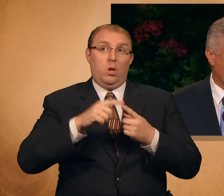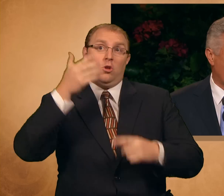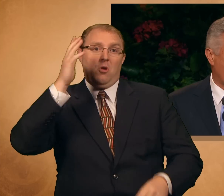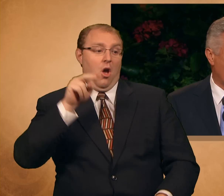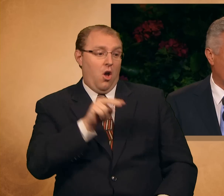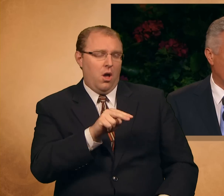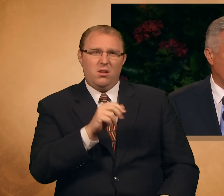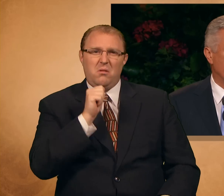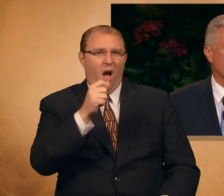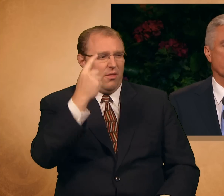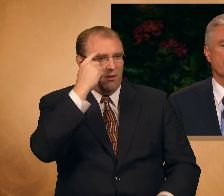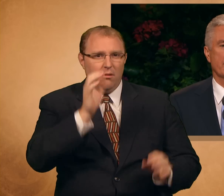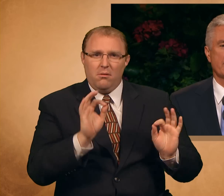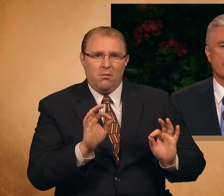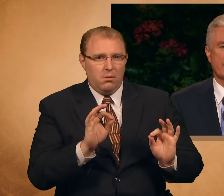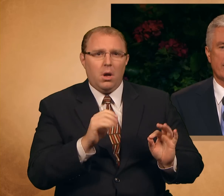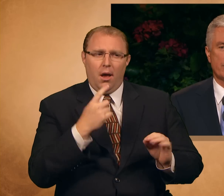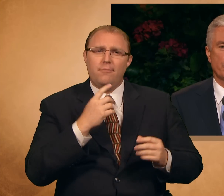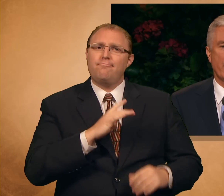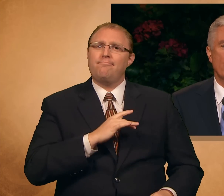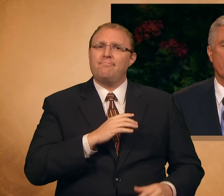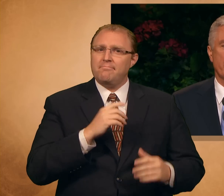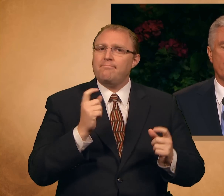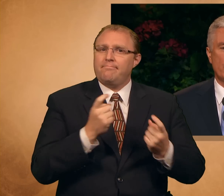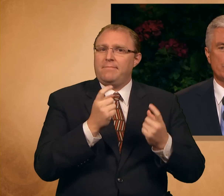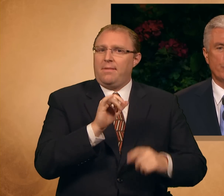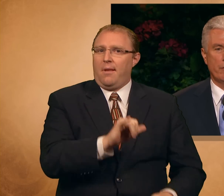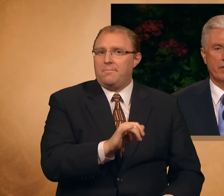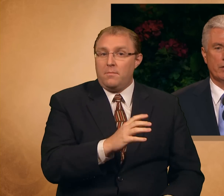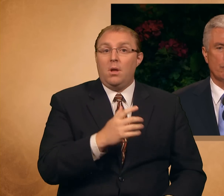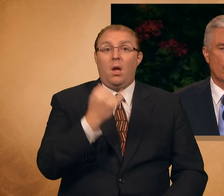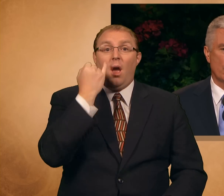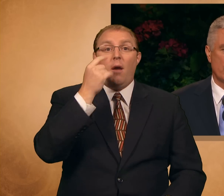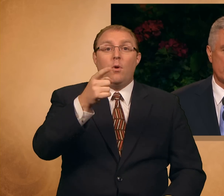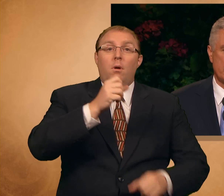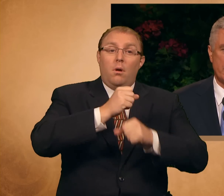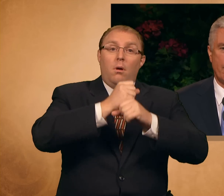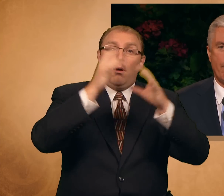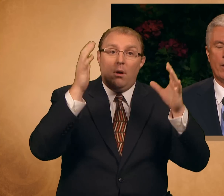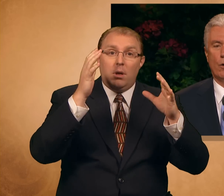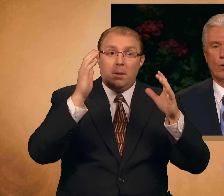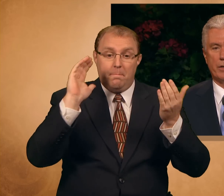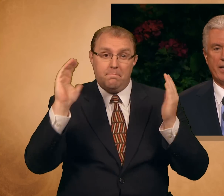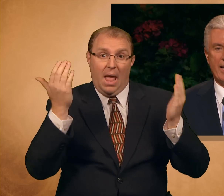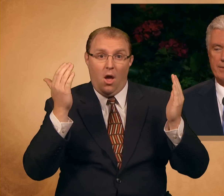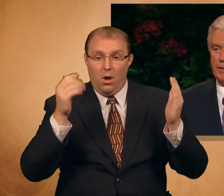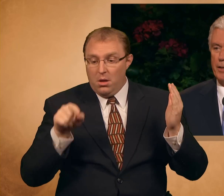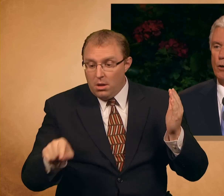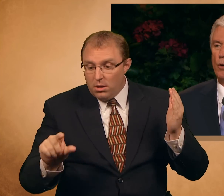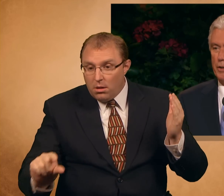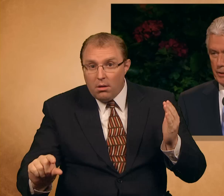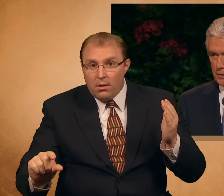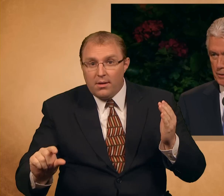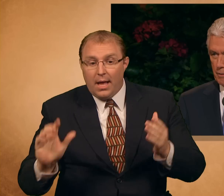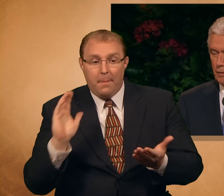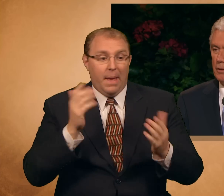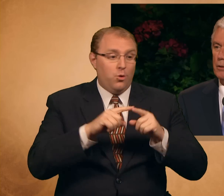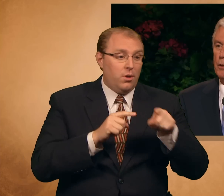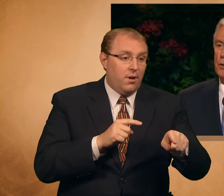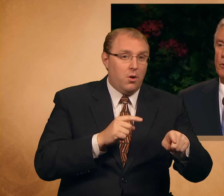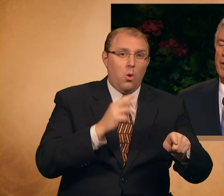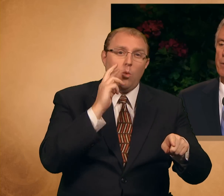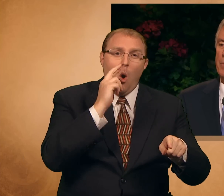Him. If you consider success to be only the most perfect rose or a dazzling orchid,